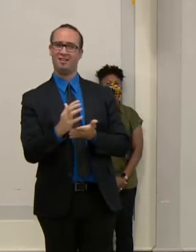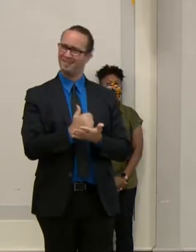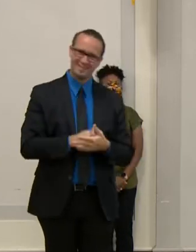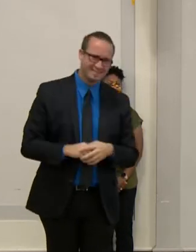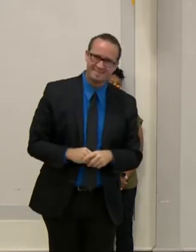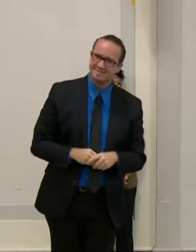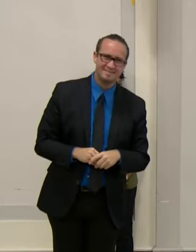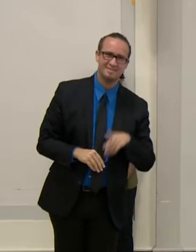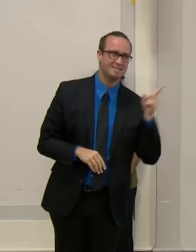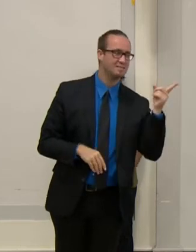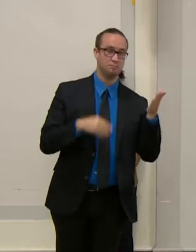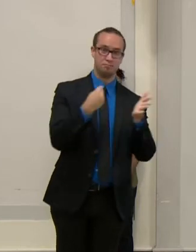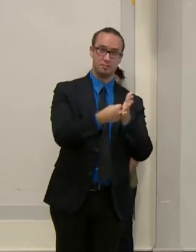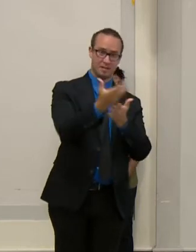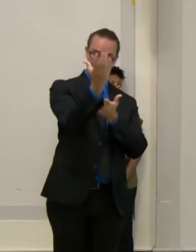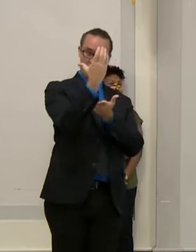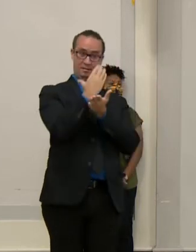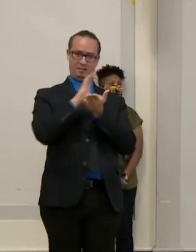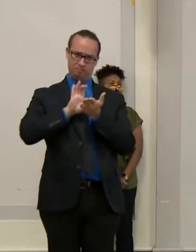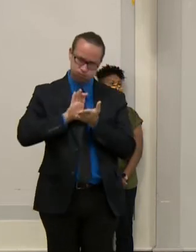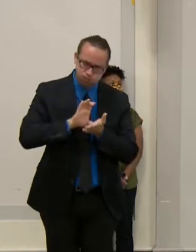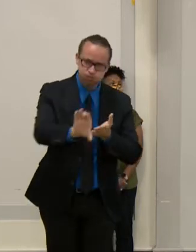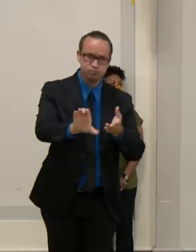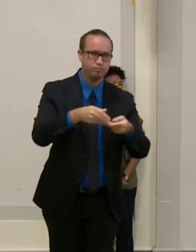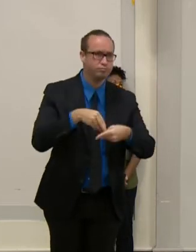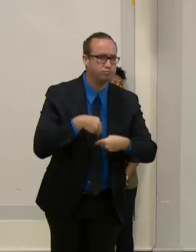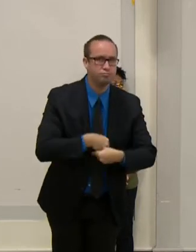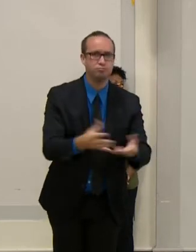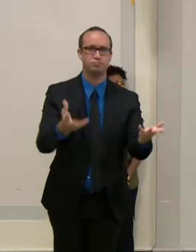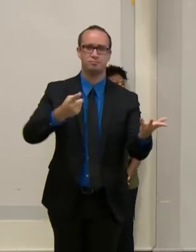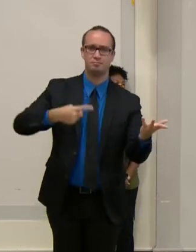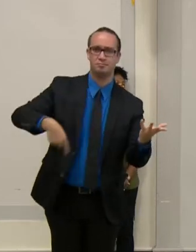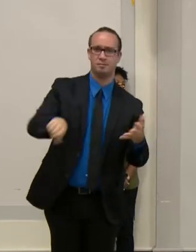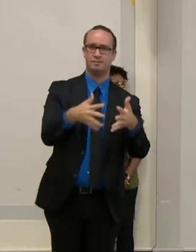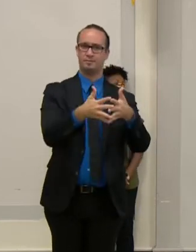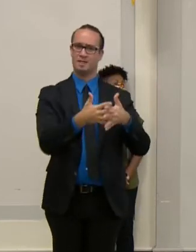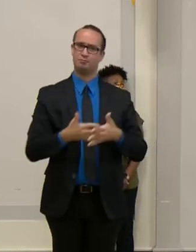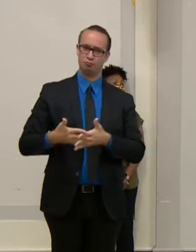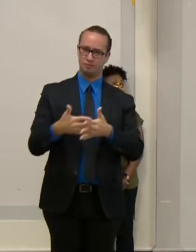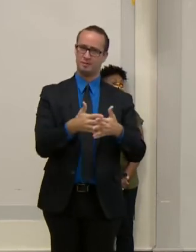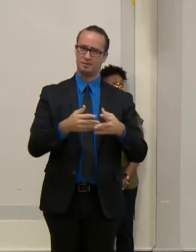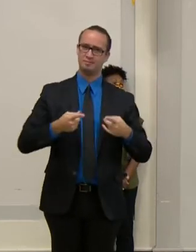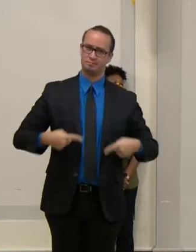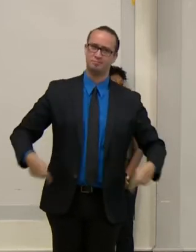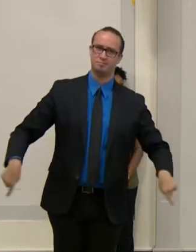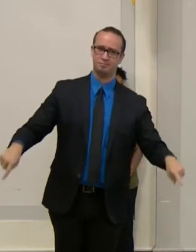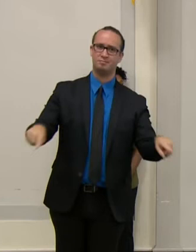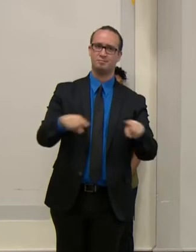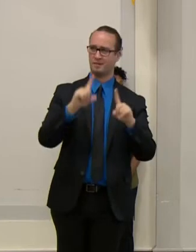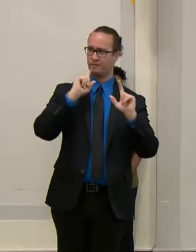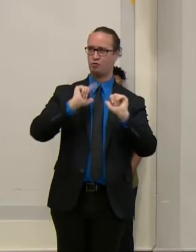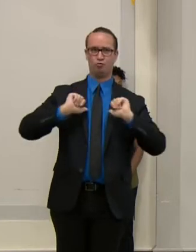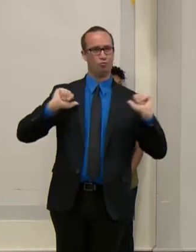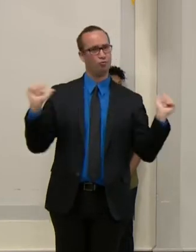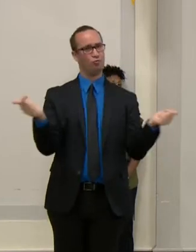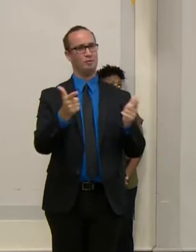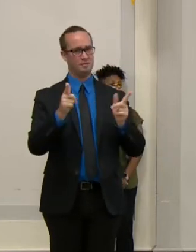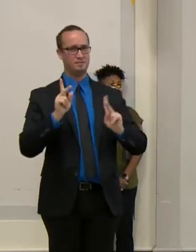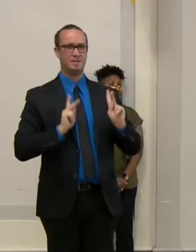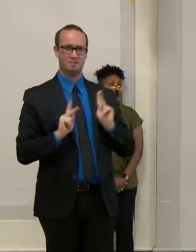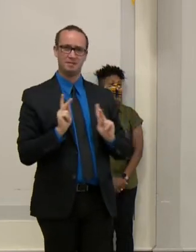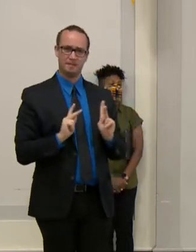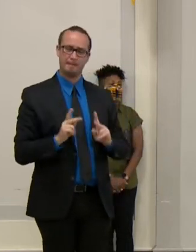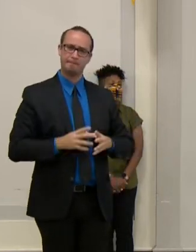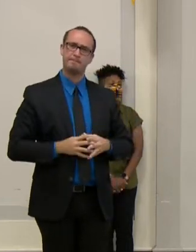and that's what our postal workers want to continue to do, be a service for the community. We are still in the midst of a pandemic